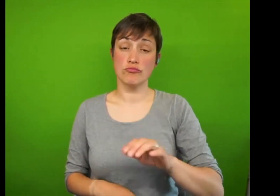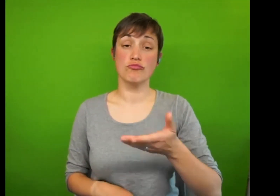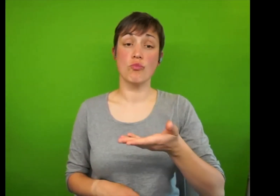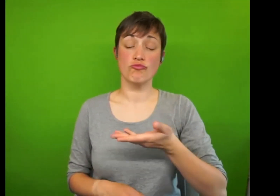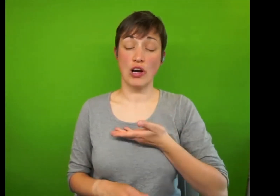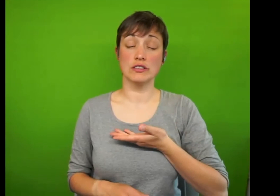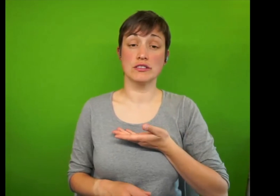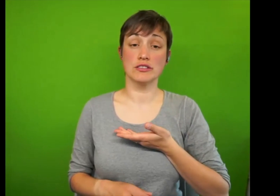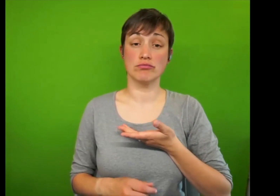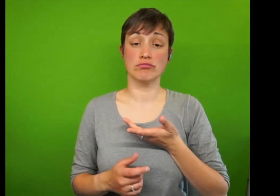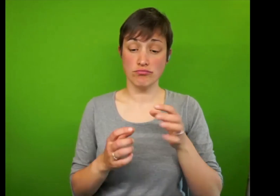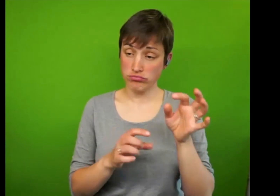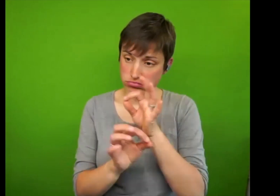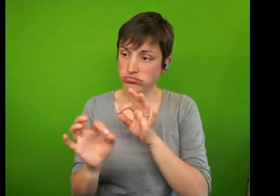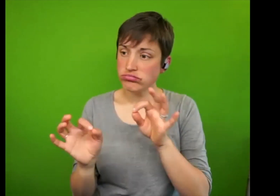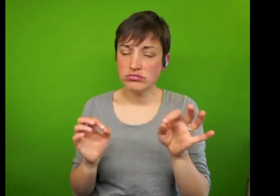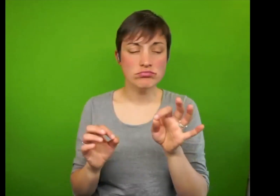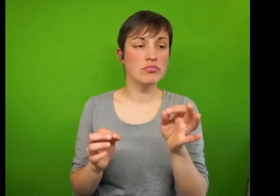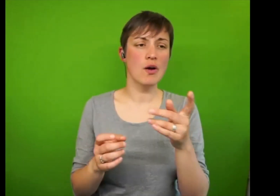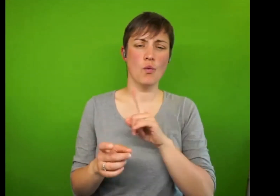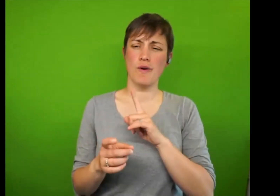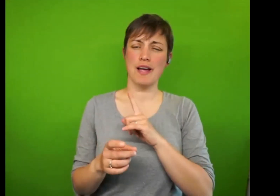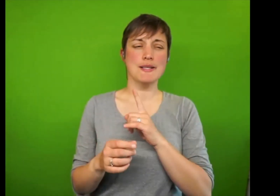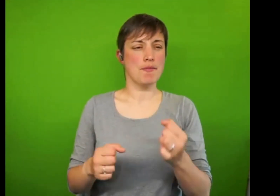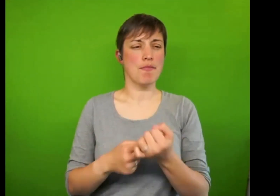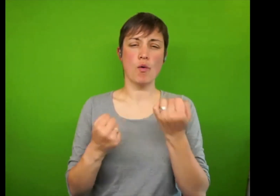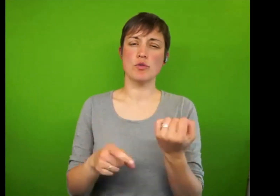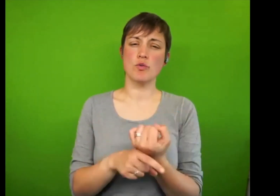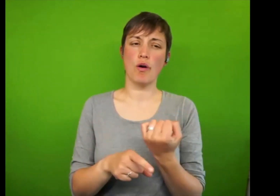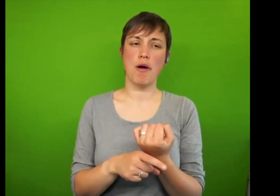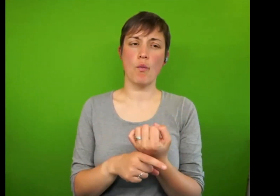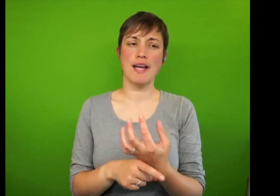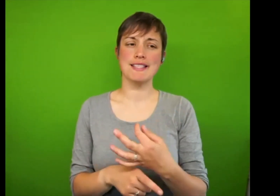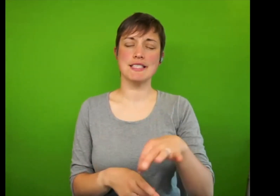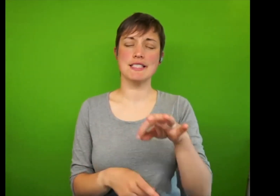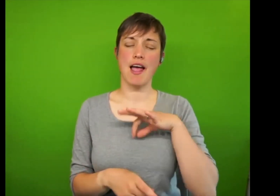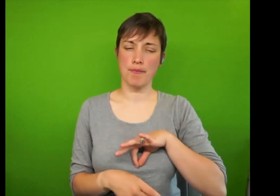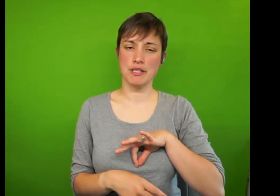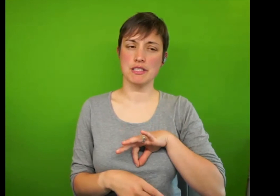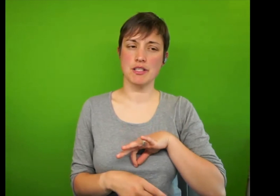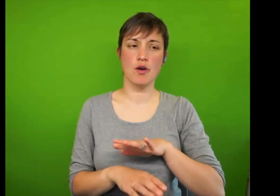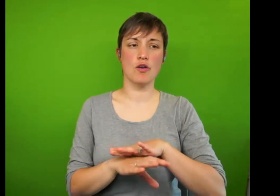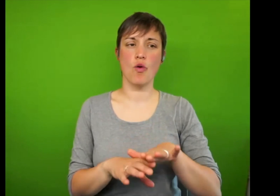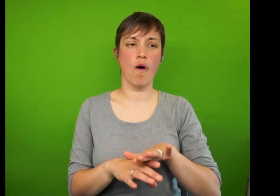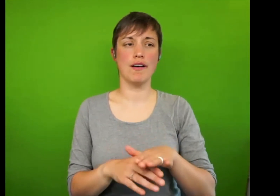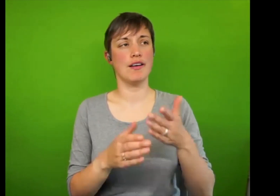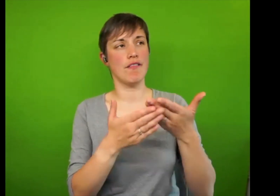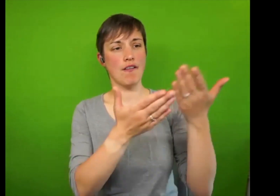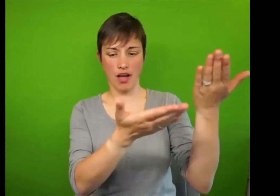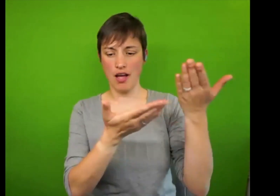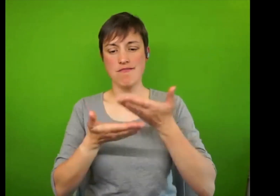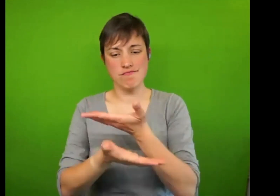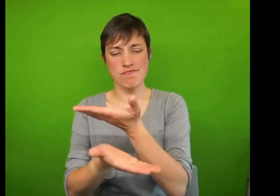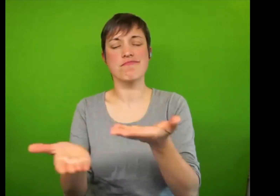said, it's much more empowering to talk about entitlement rather than being bestowed with a favor by those in power, which is what currently